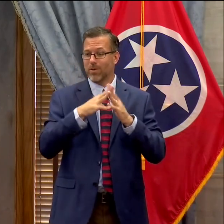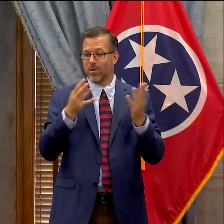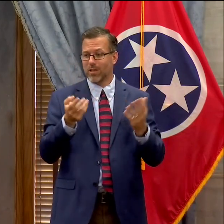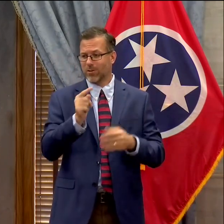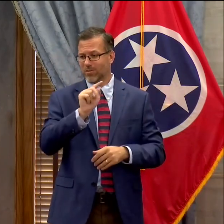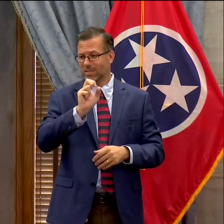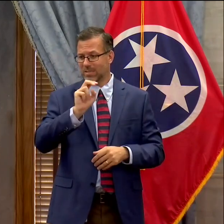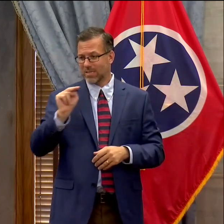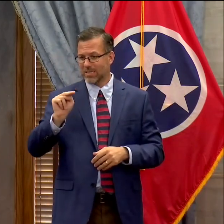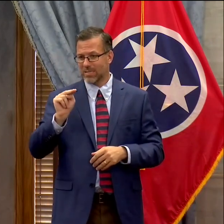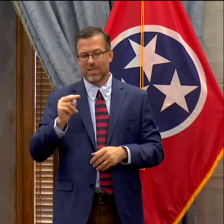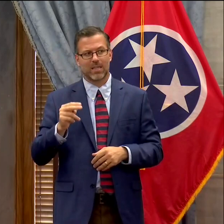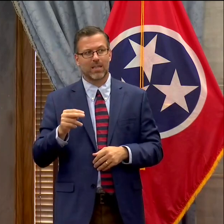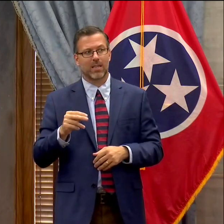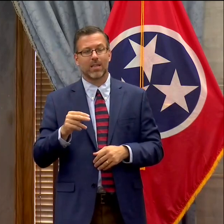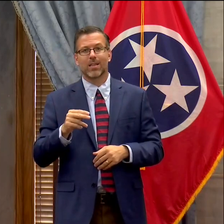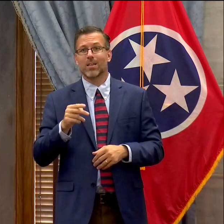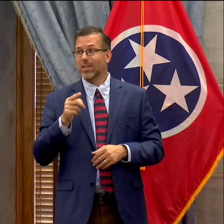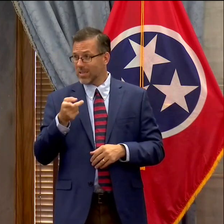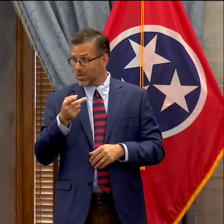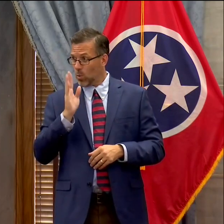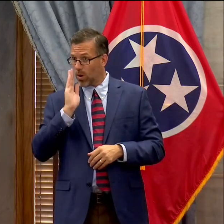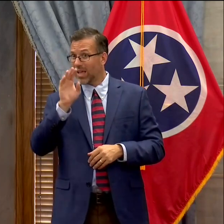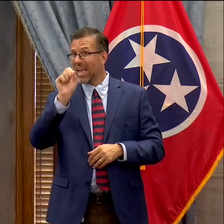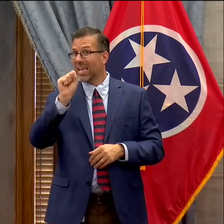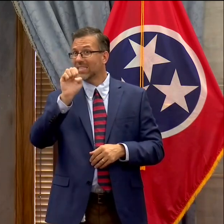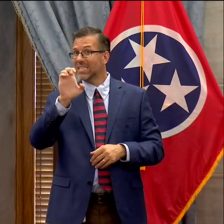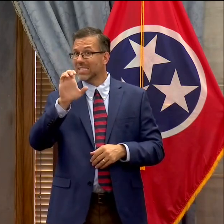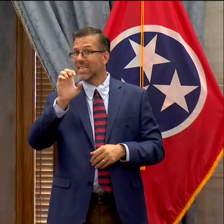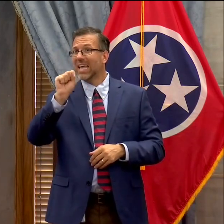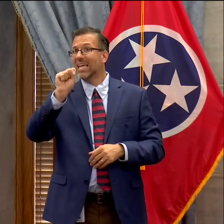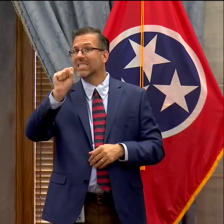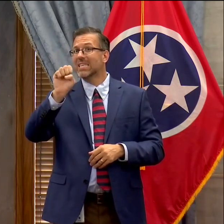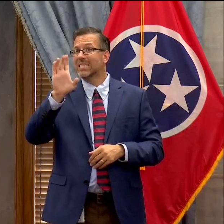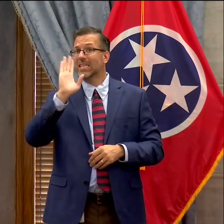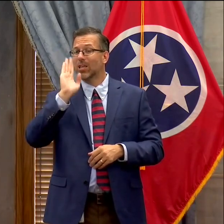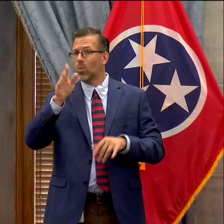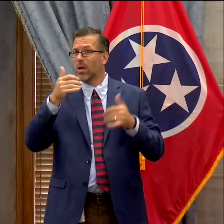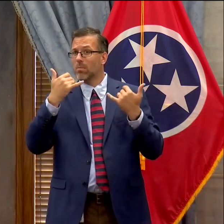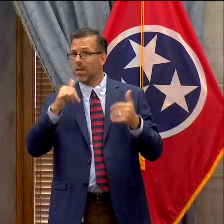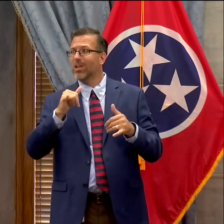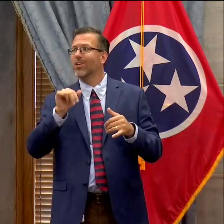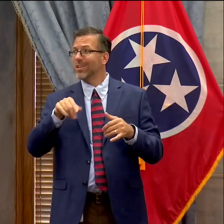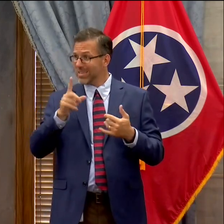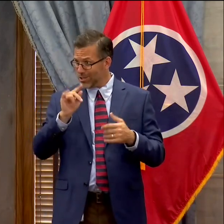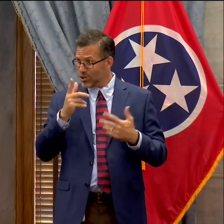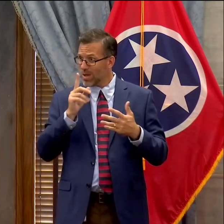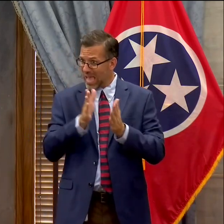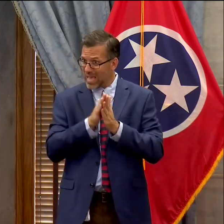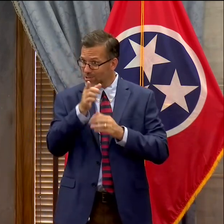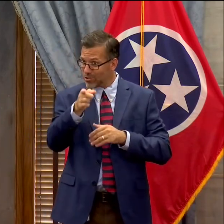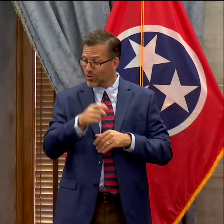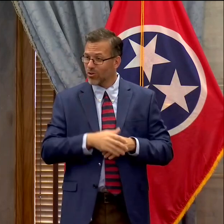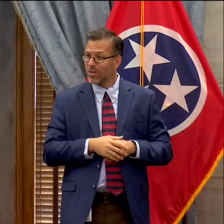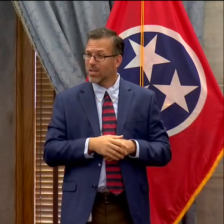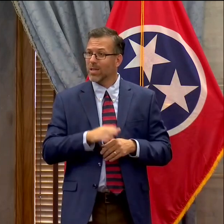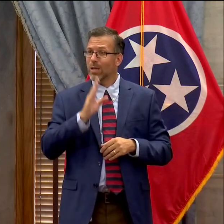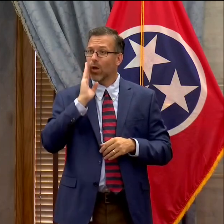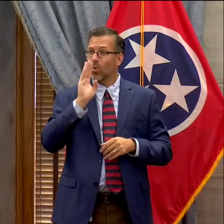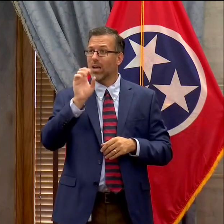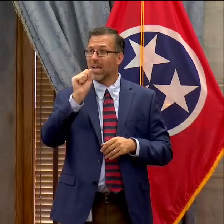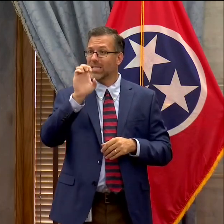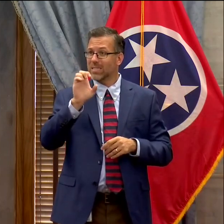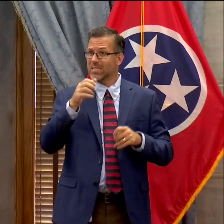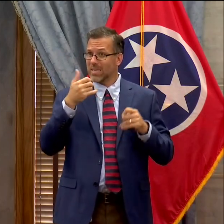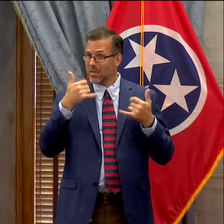I mean, you had to ask her, is the SEC going to play? I'm sorry? You had to ask her, the chancellor, is the SEC